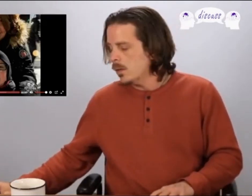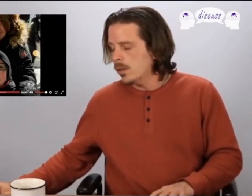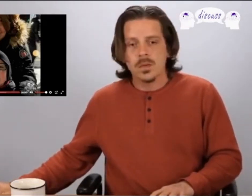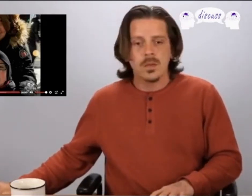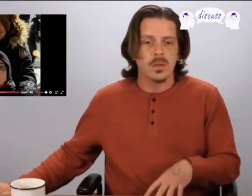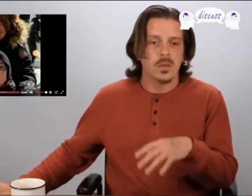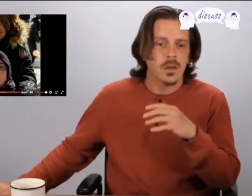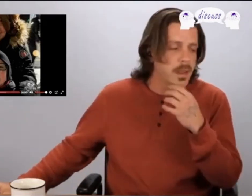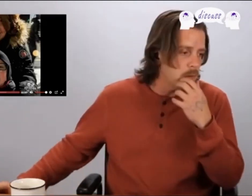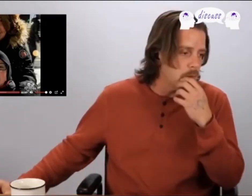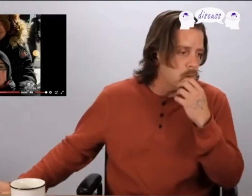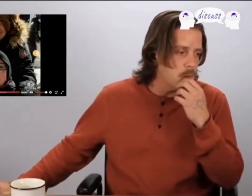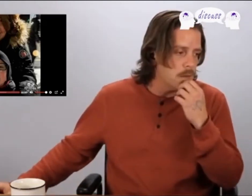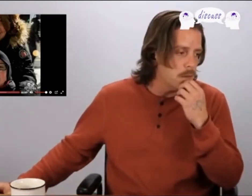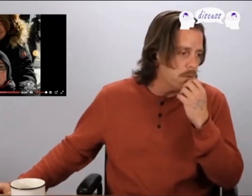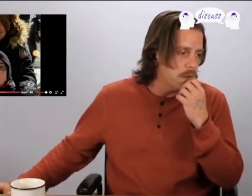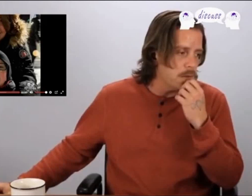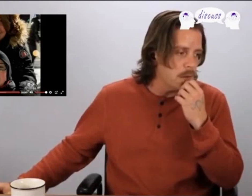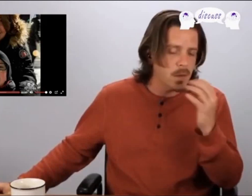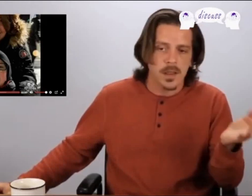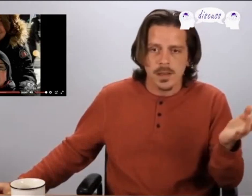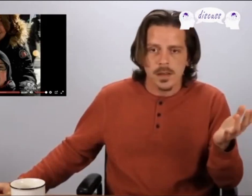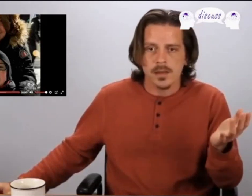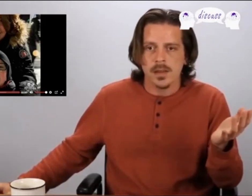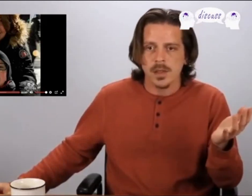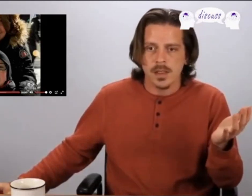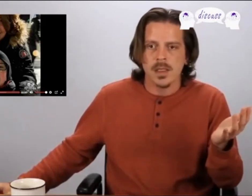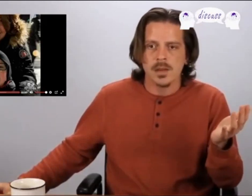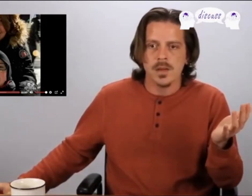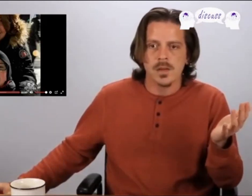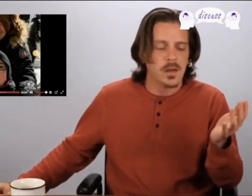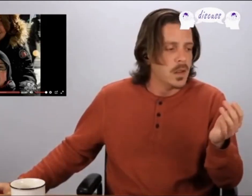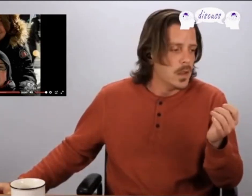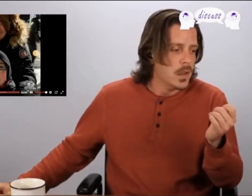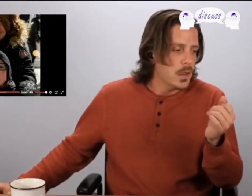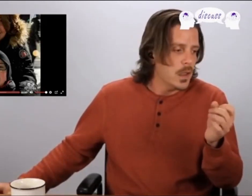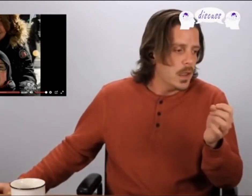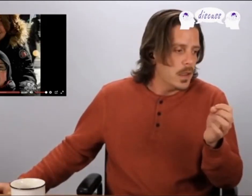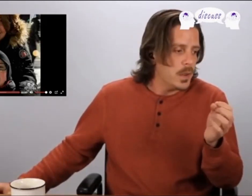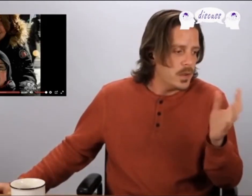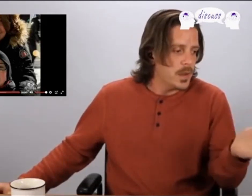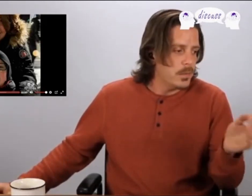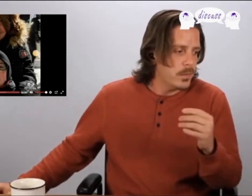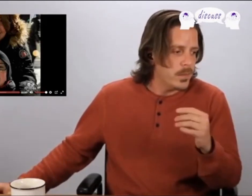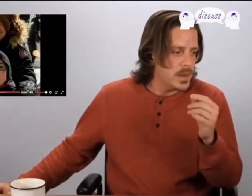we're basically gonna run through this video though and then like I said I'm gonna get back to this parchment Mississippi